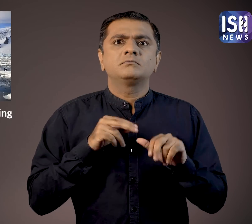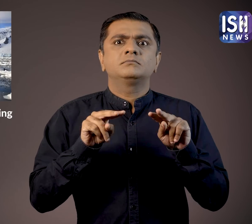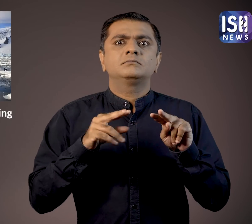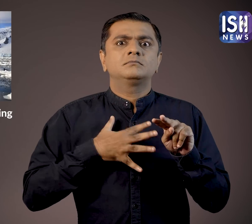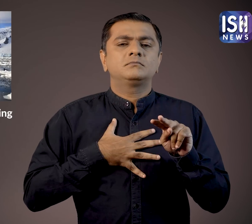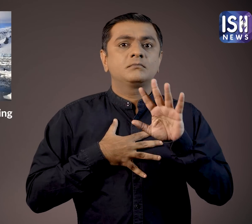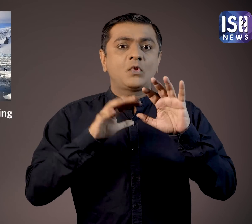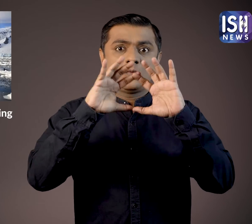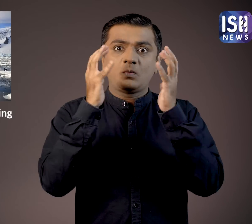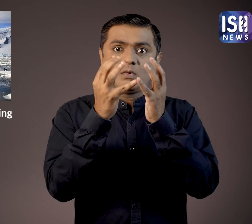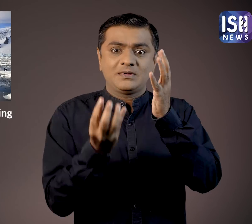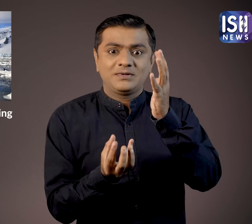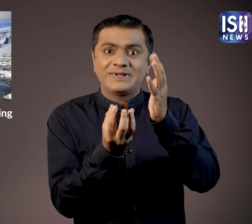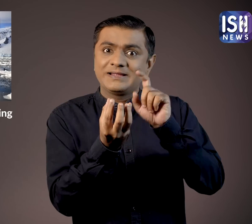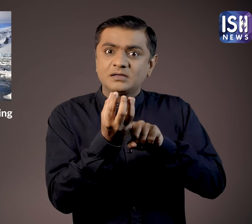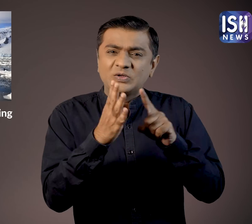It is extremely cold in Antarctica.